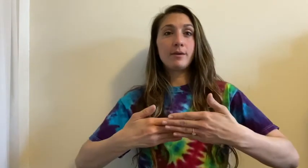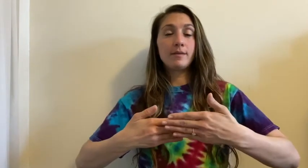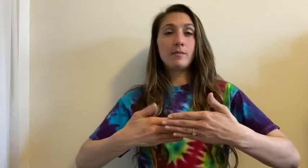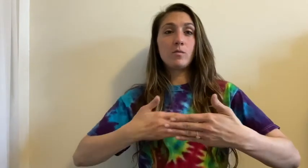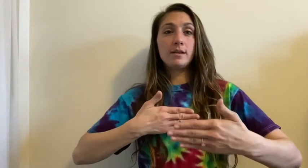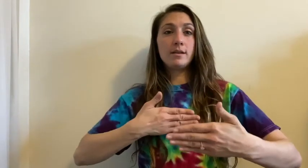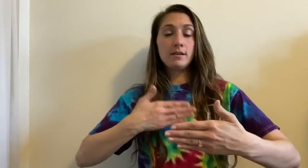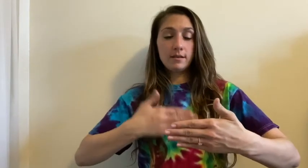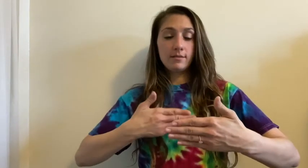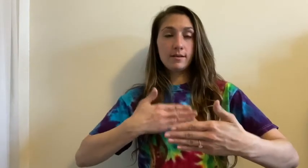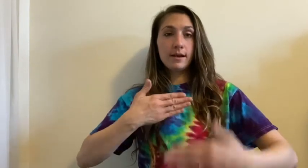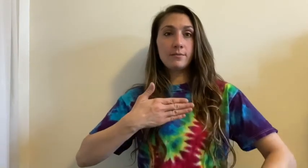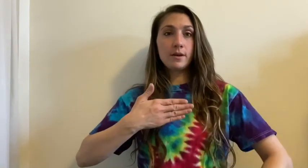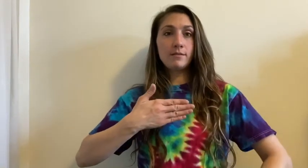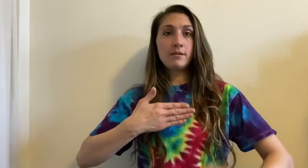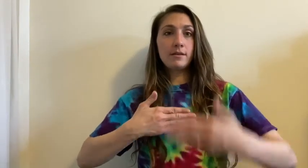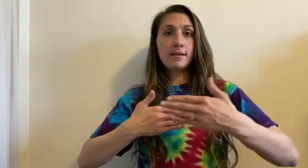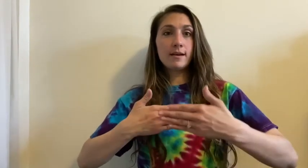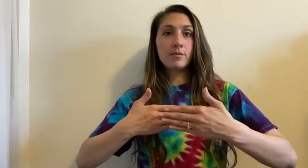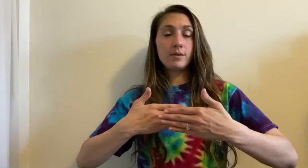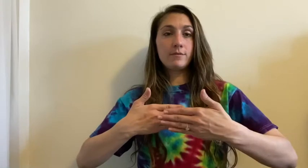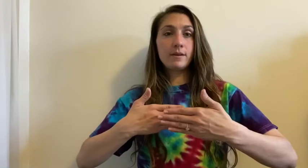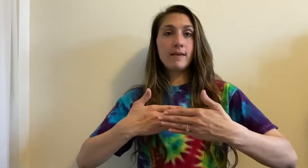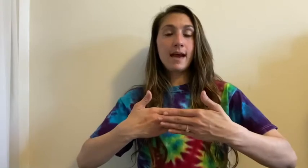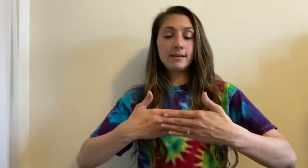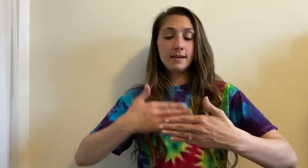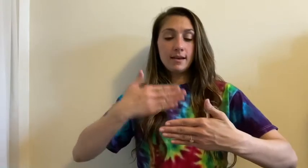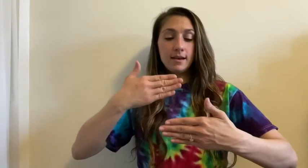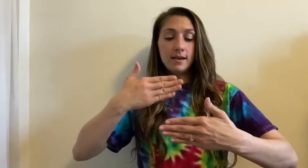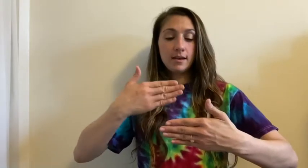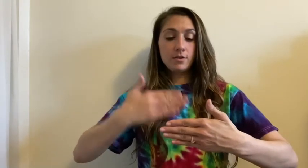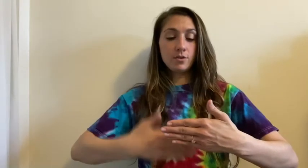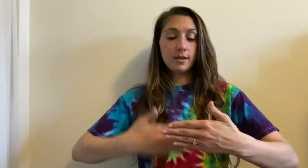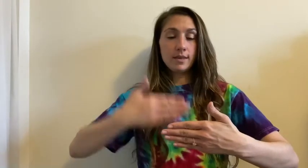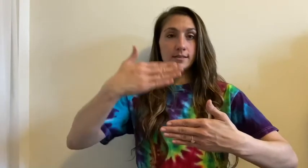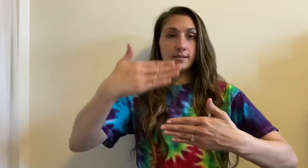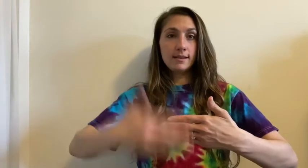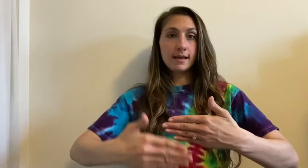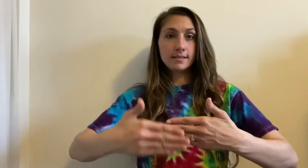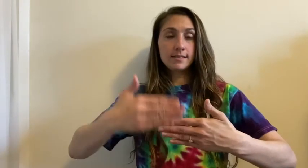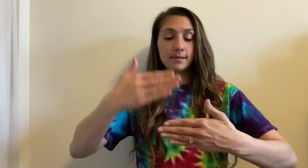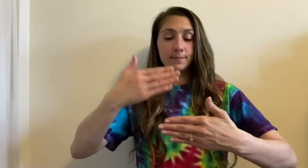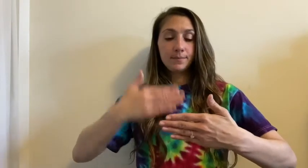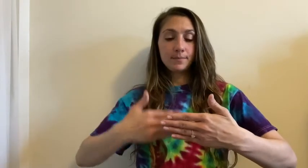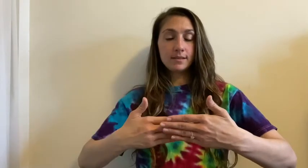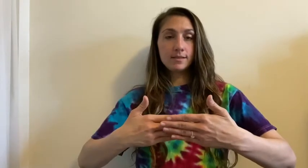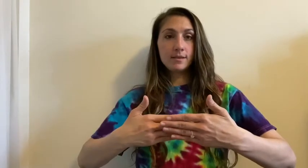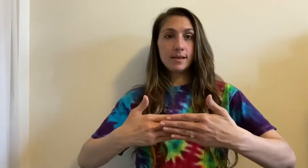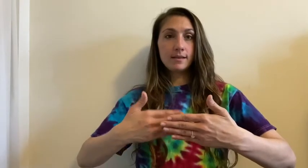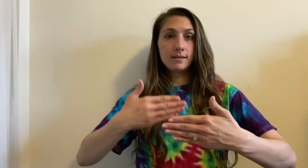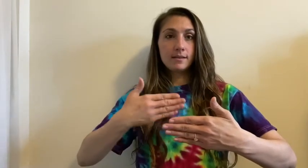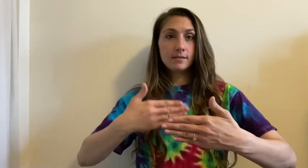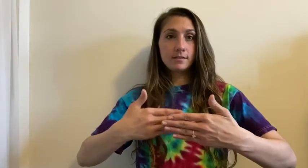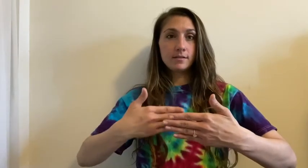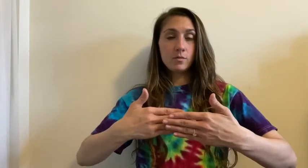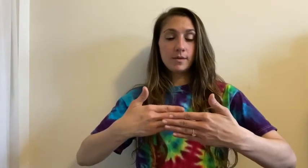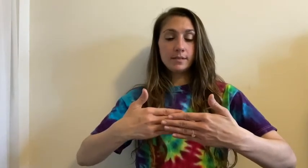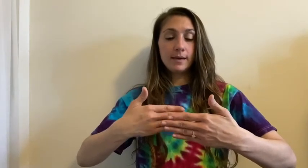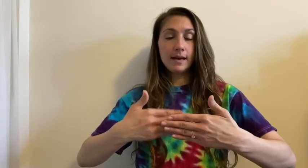one right in front of you and the other one in front of that, and you'll go like this. Next. Let's do it again. So the one that's behind